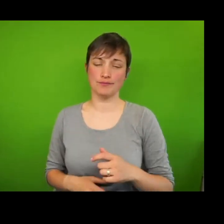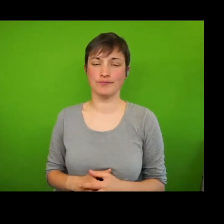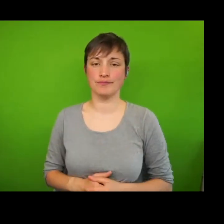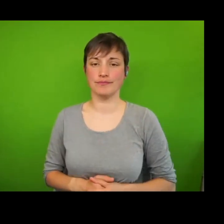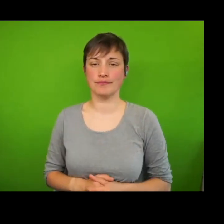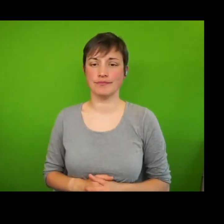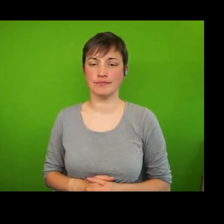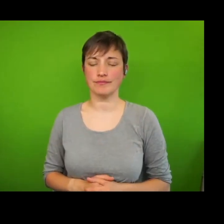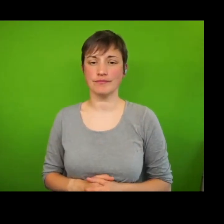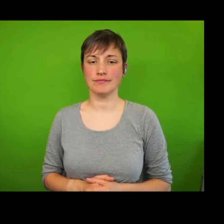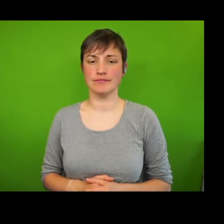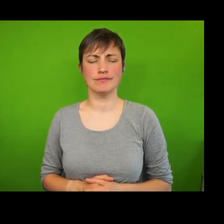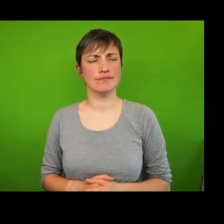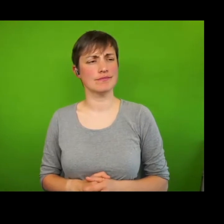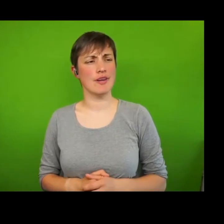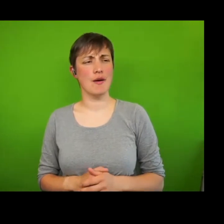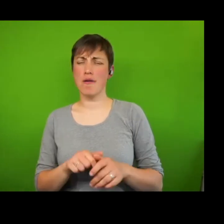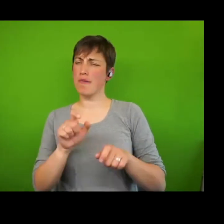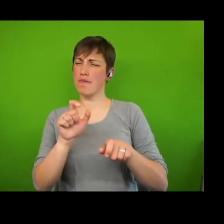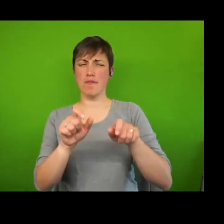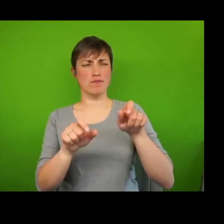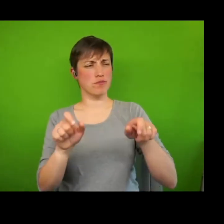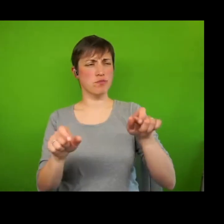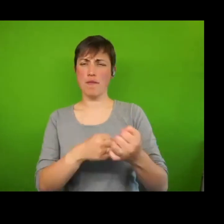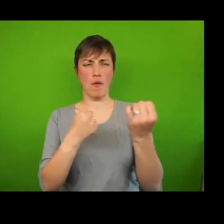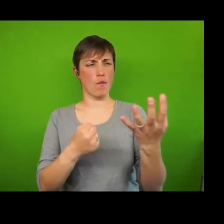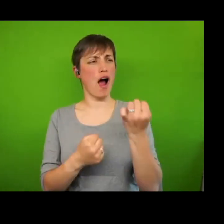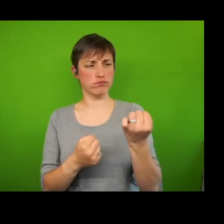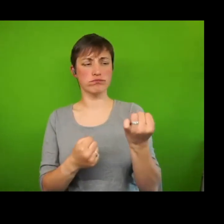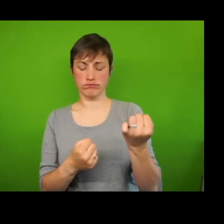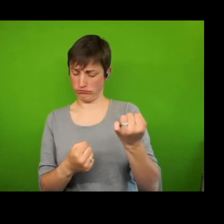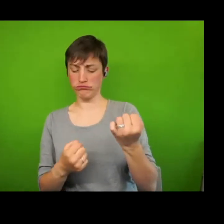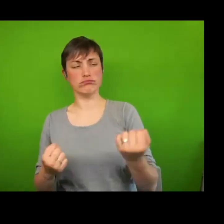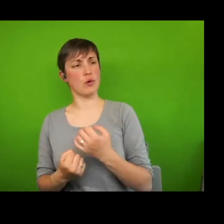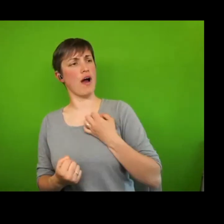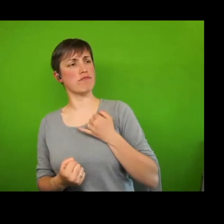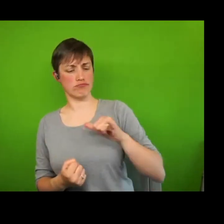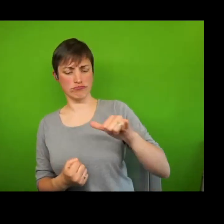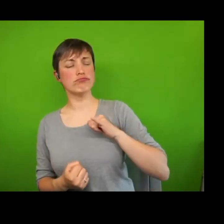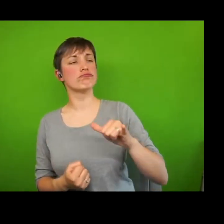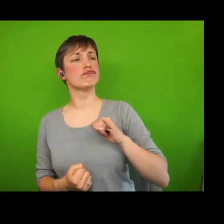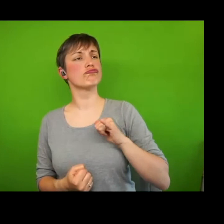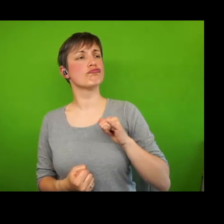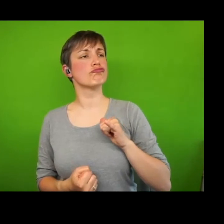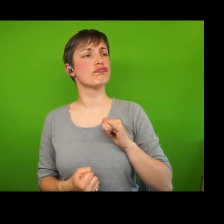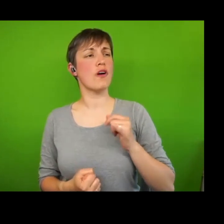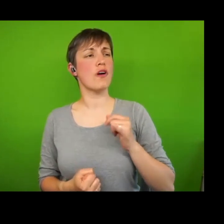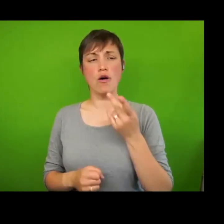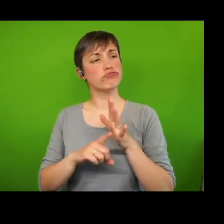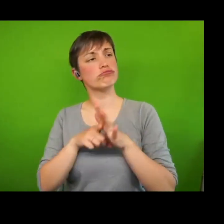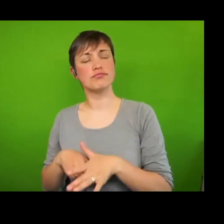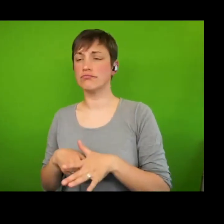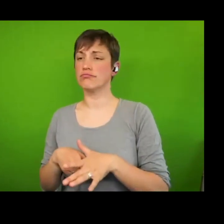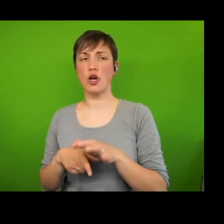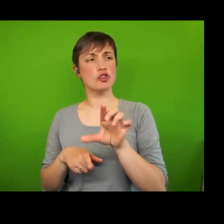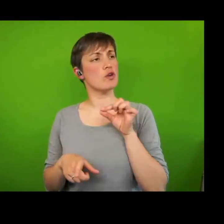I'm telling the people with power that I have power too. If you stifle my voice and deny me a choice, I will show